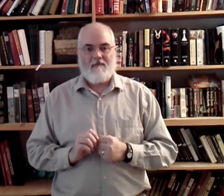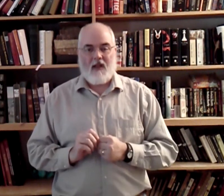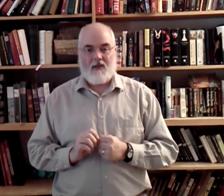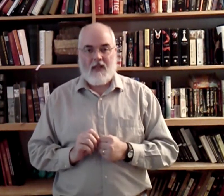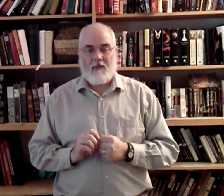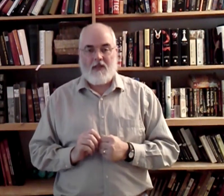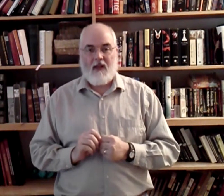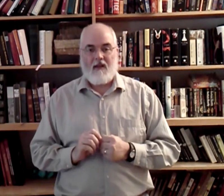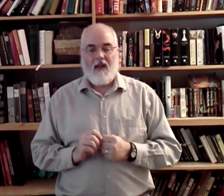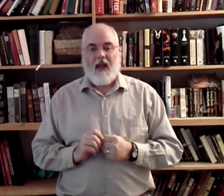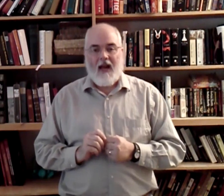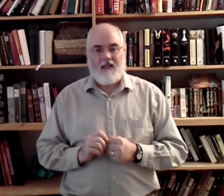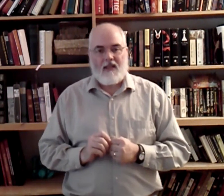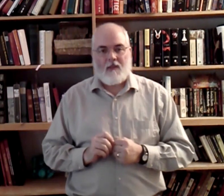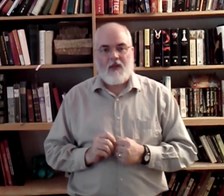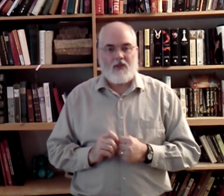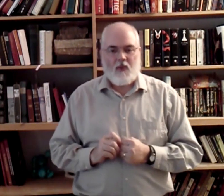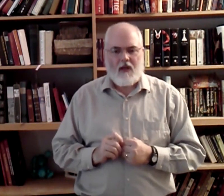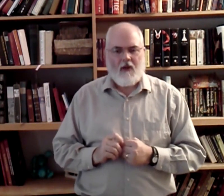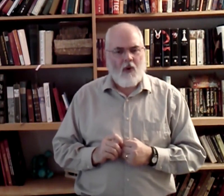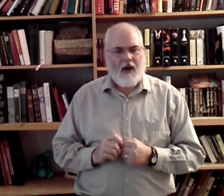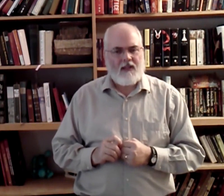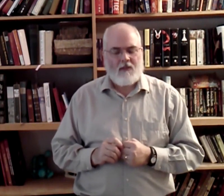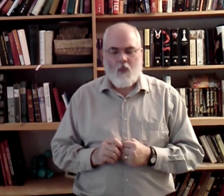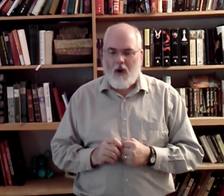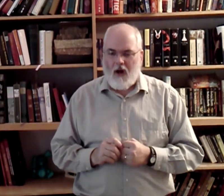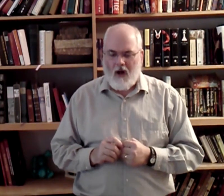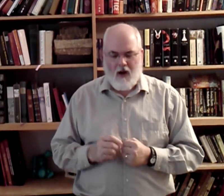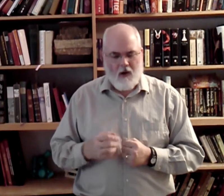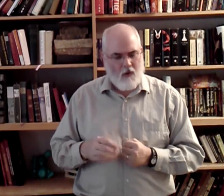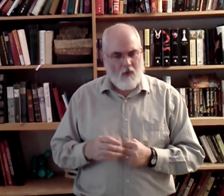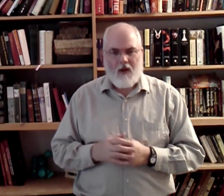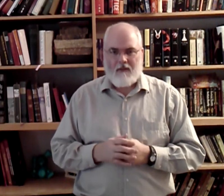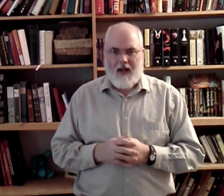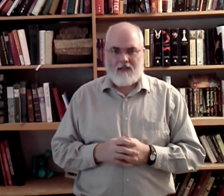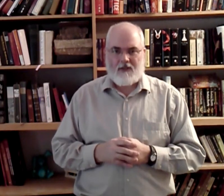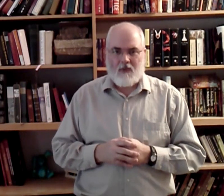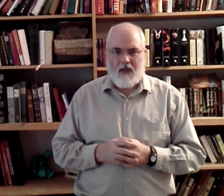Understand what I'm saying? I could say something as sweet. Or, could say something, whoa, that's sweet.